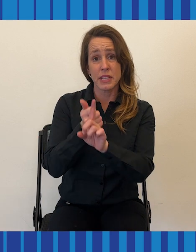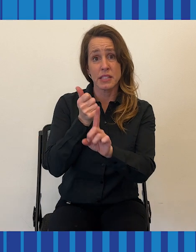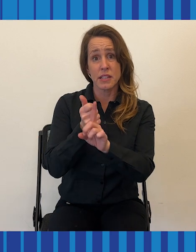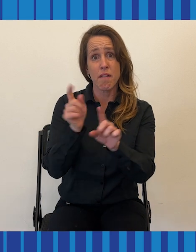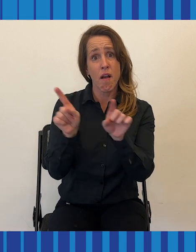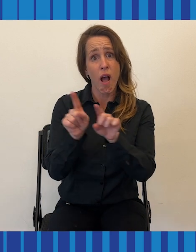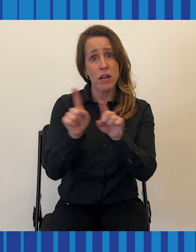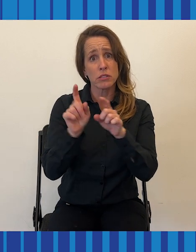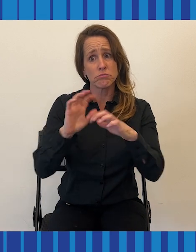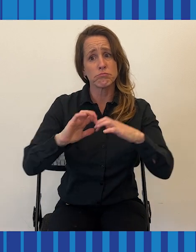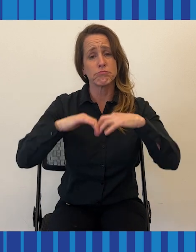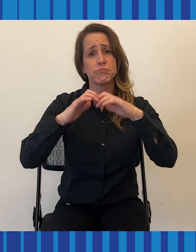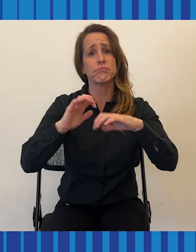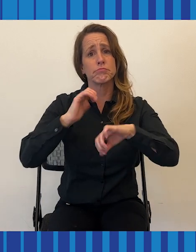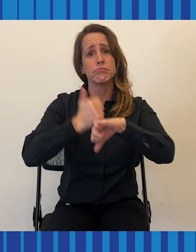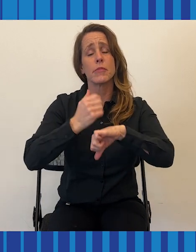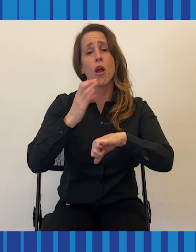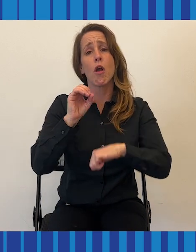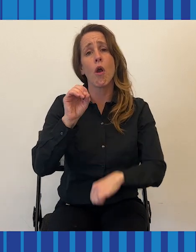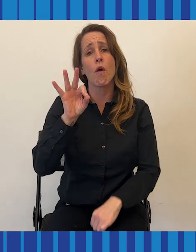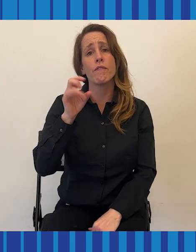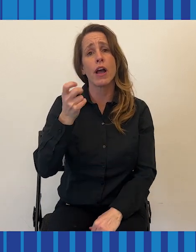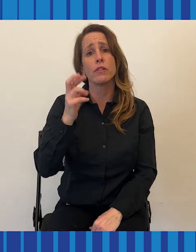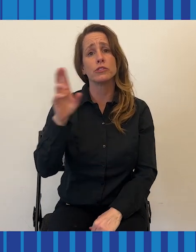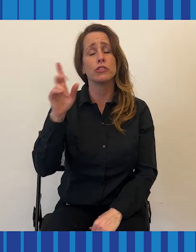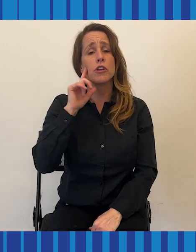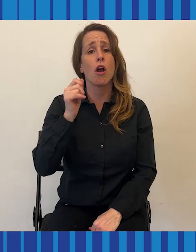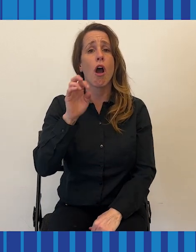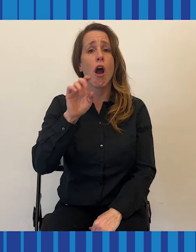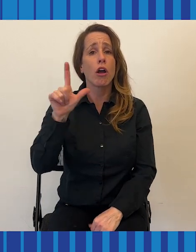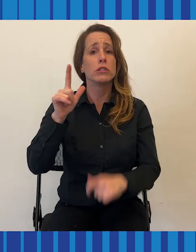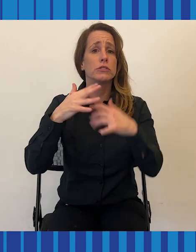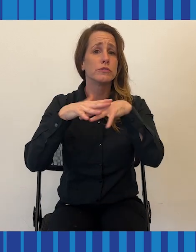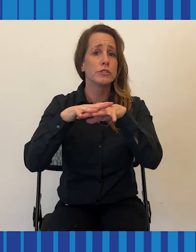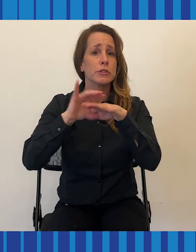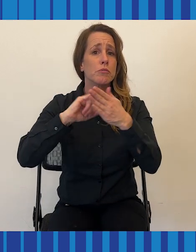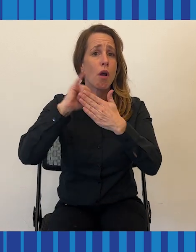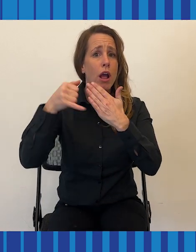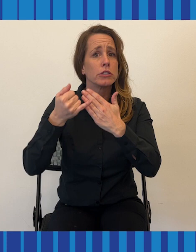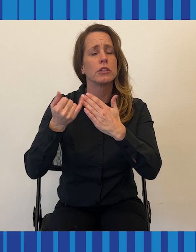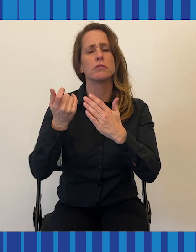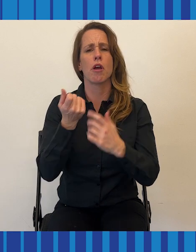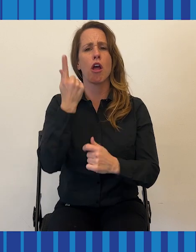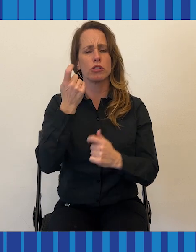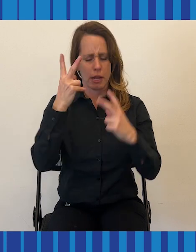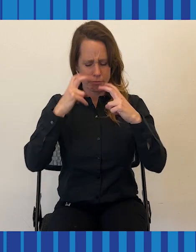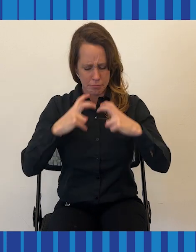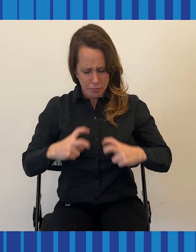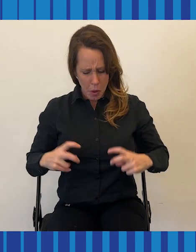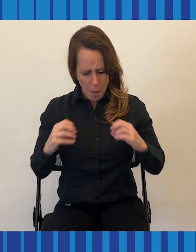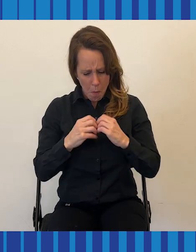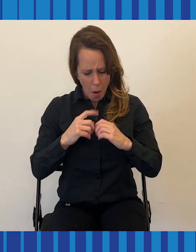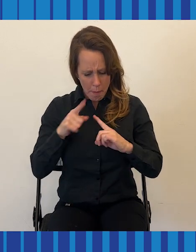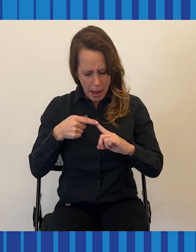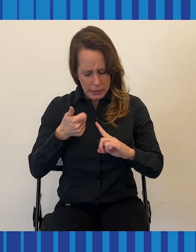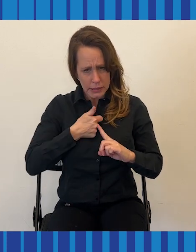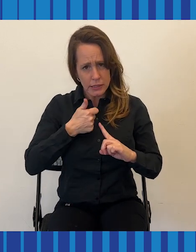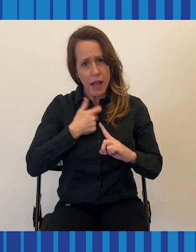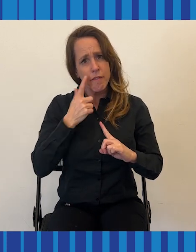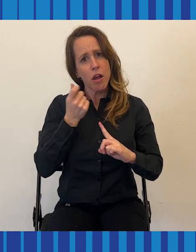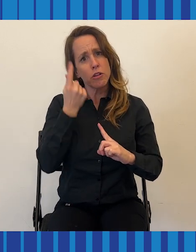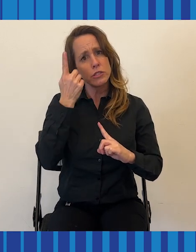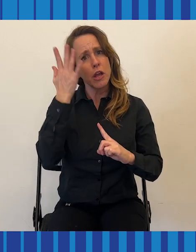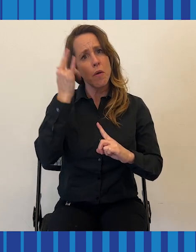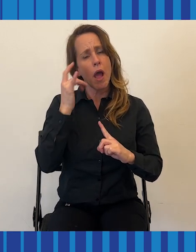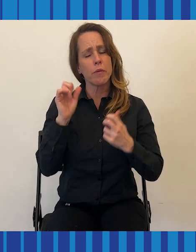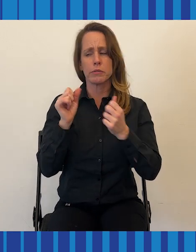He also co-founded the Aural Diversity Project, in part as a way to understand more about himself and why he perceives the